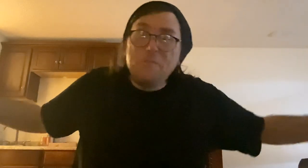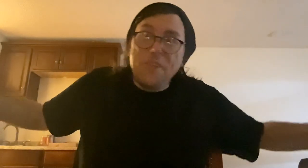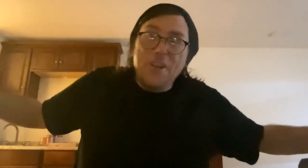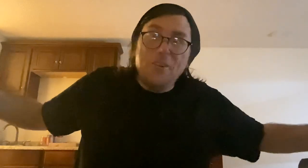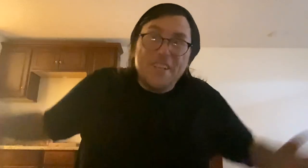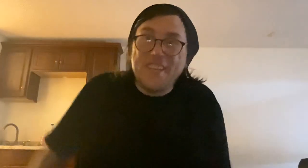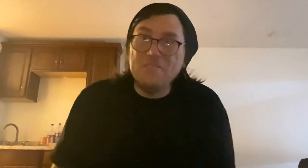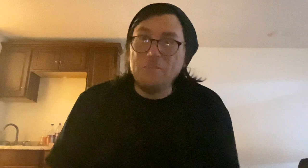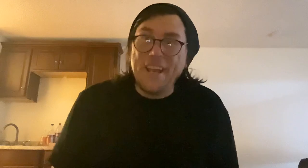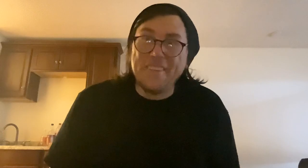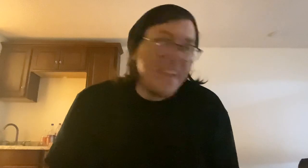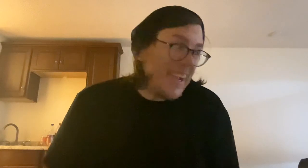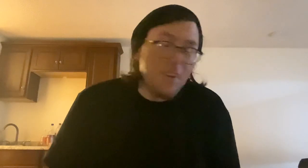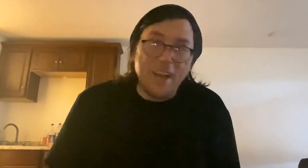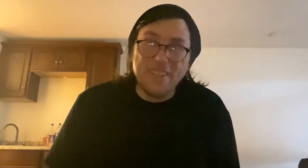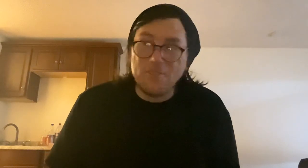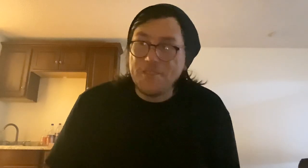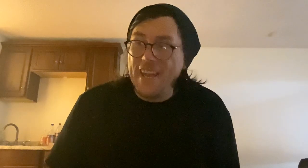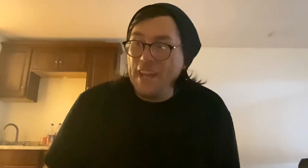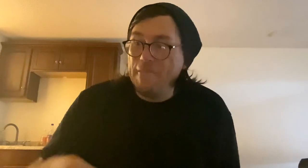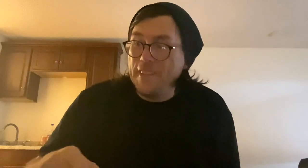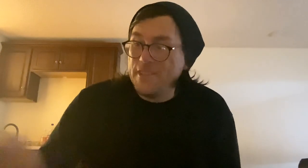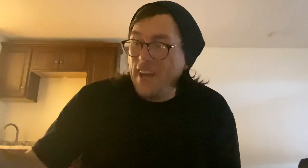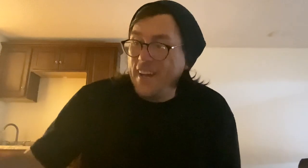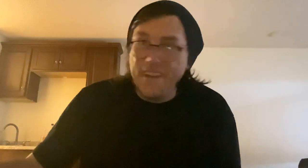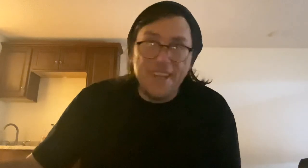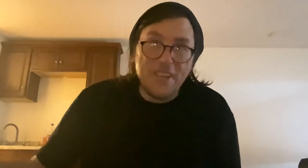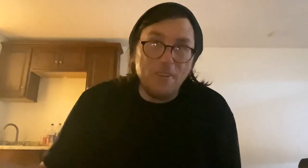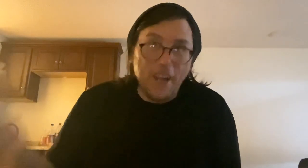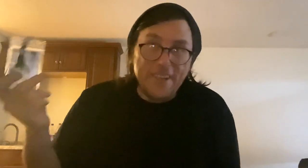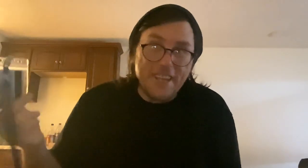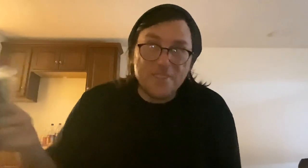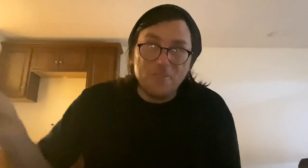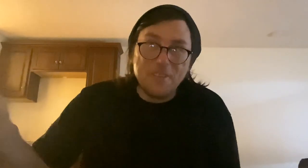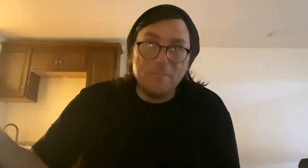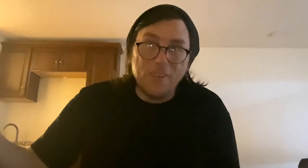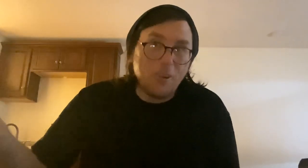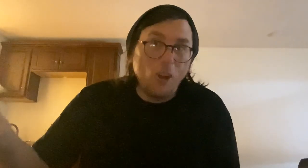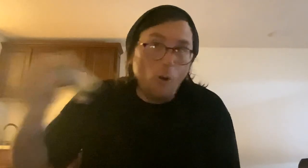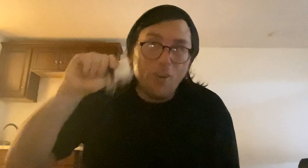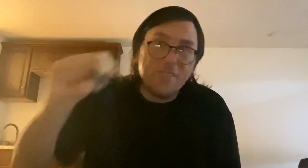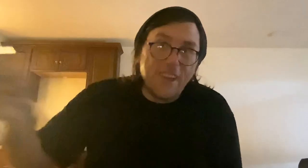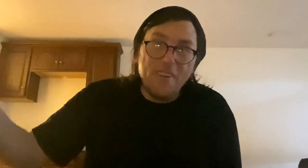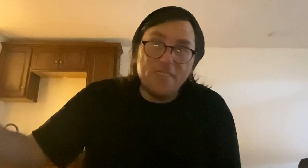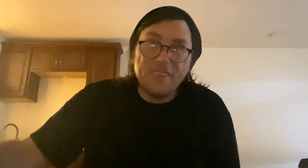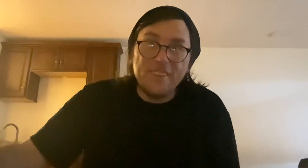You know, that's kind of a vague thing. You know, I can understand if it's on, you know, a disk or something or a card, you know, you know.